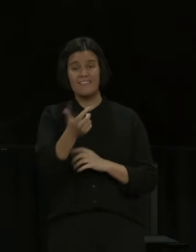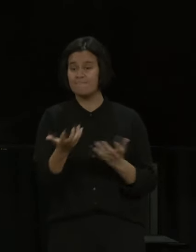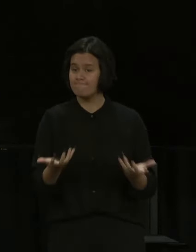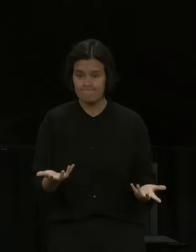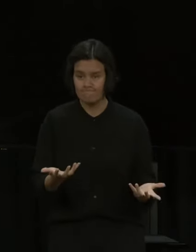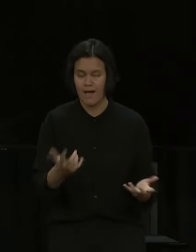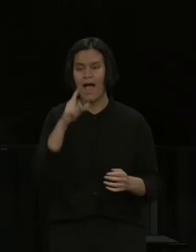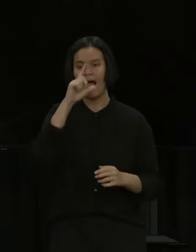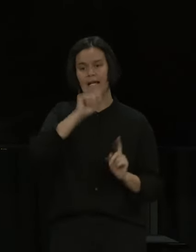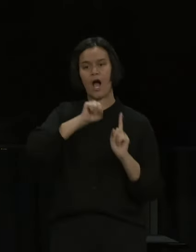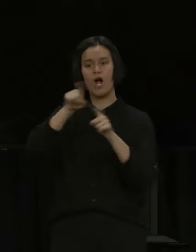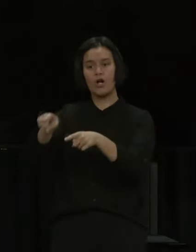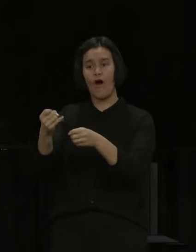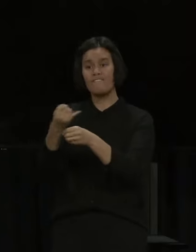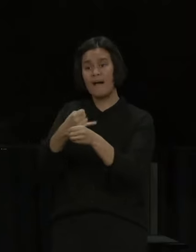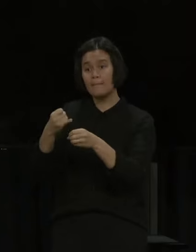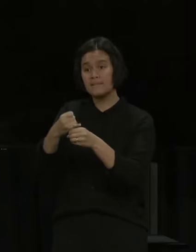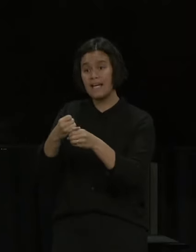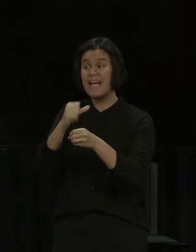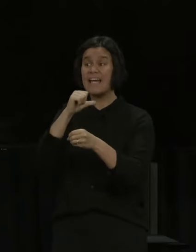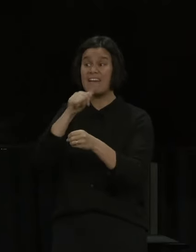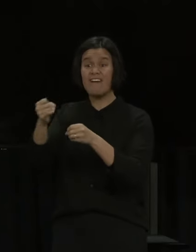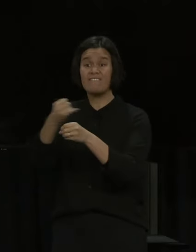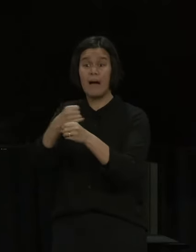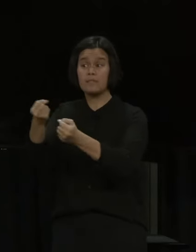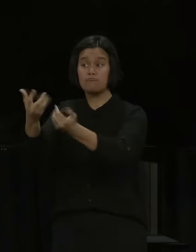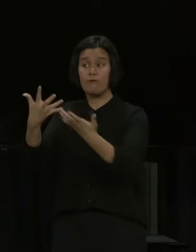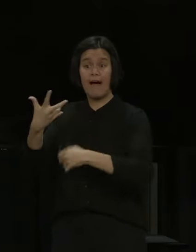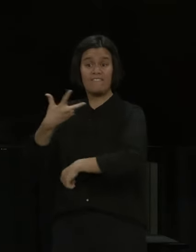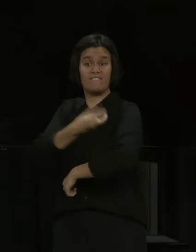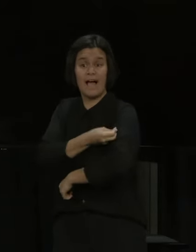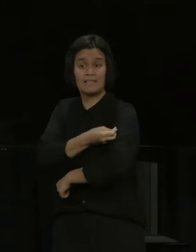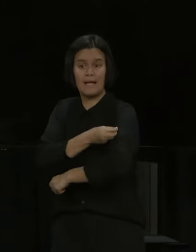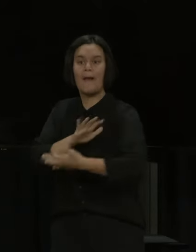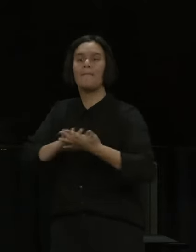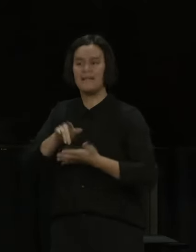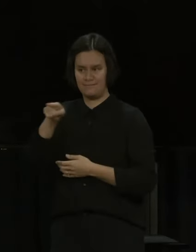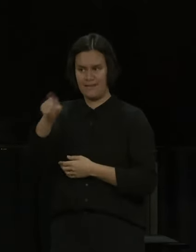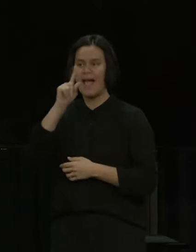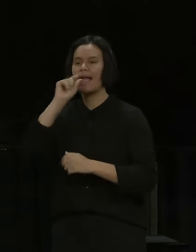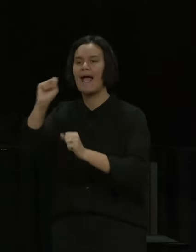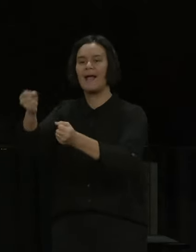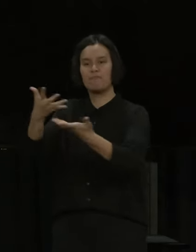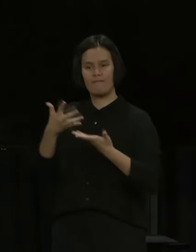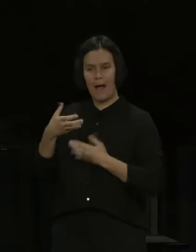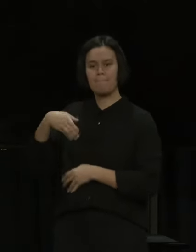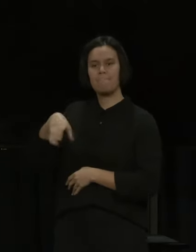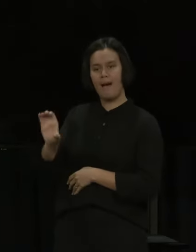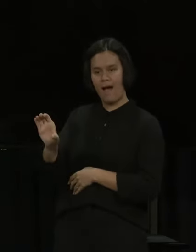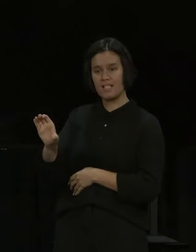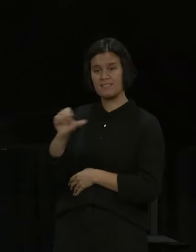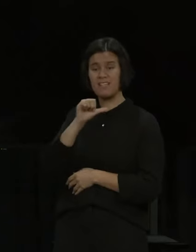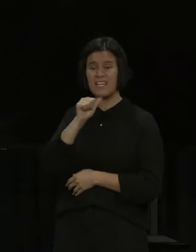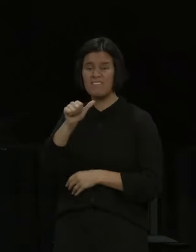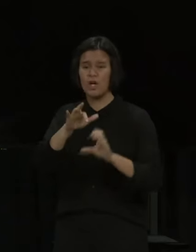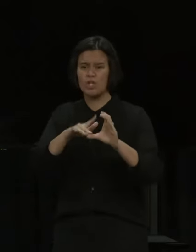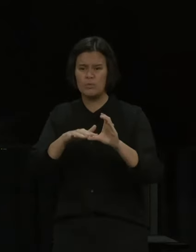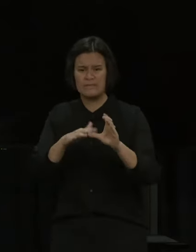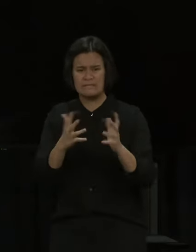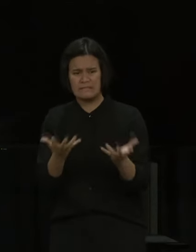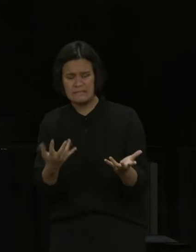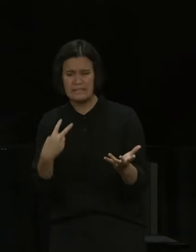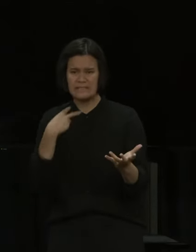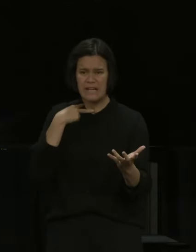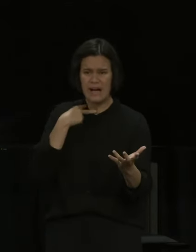vaccinating pharmacies that are out there throughout the country. So if technology is not your thing, you can go to one of those 400 pharmacies and have it